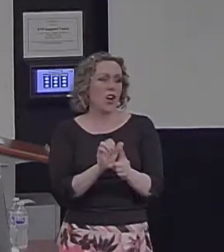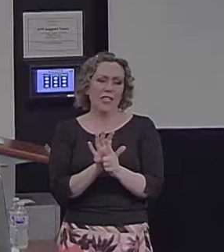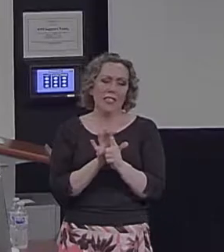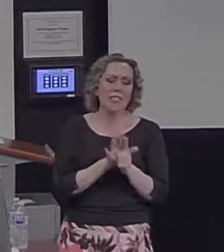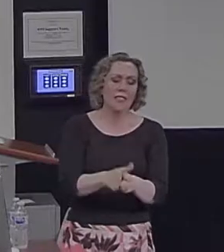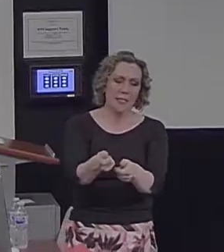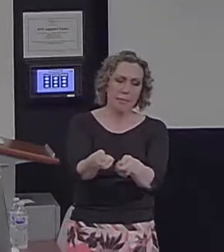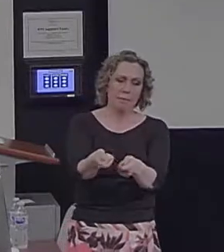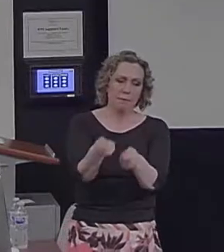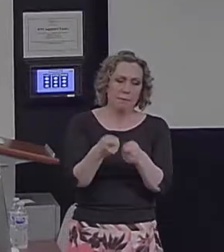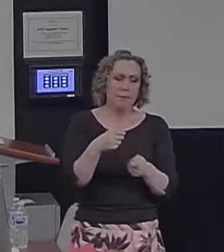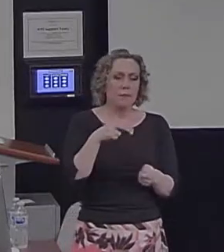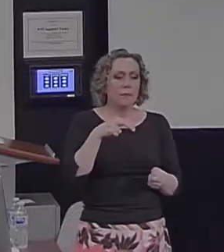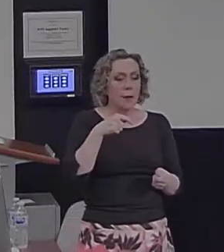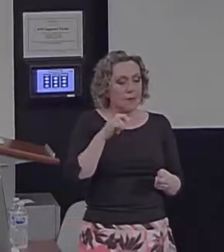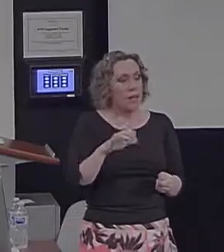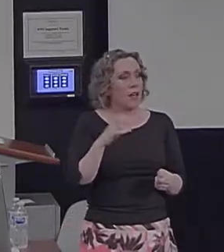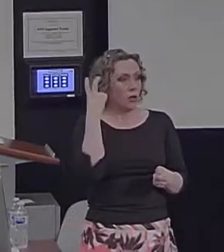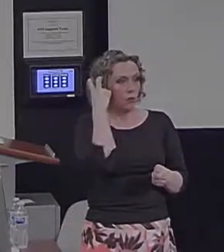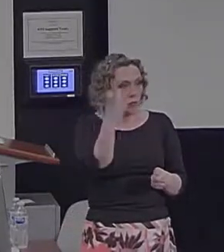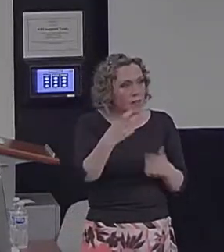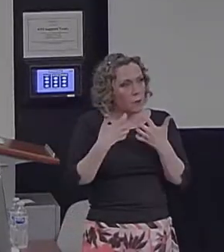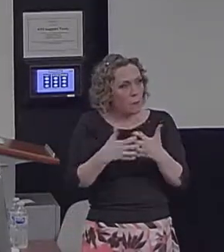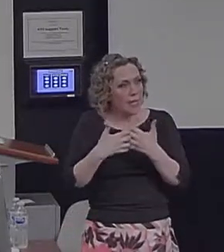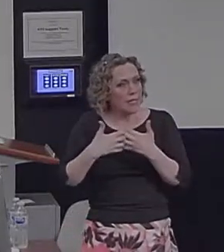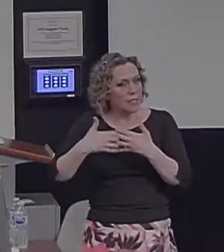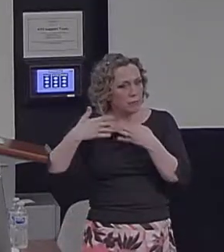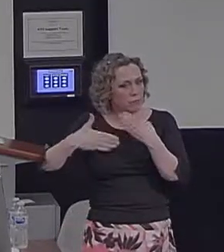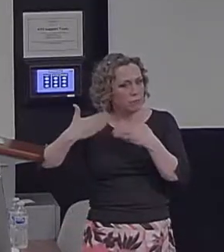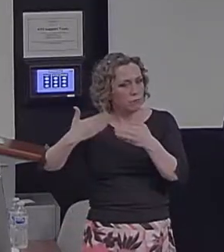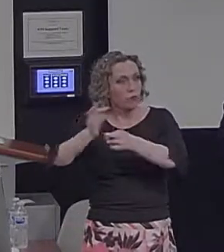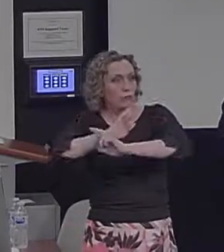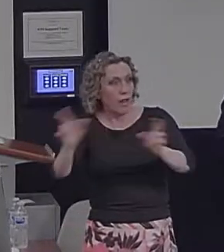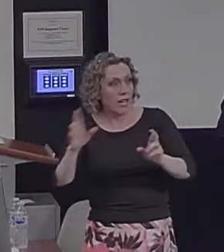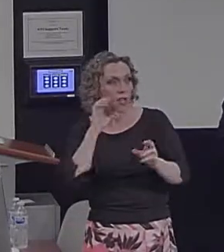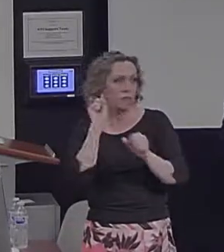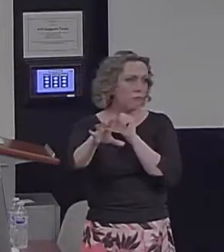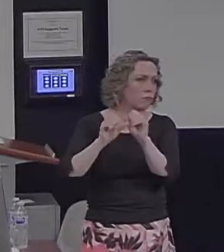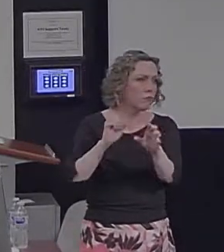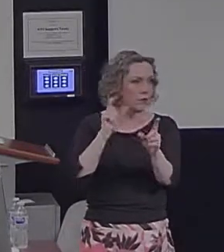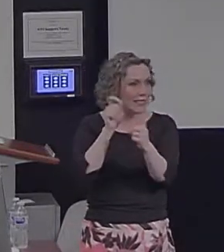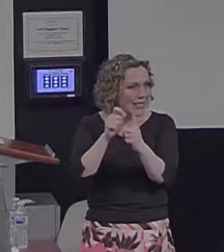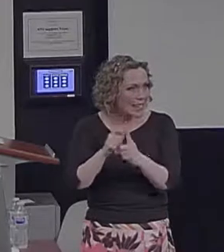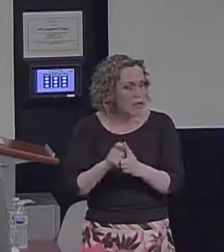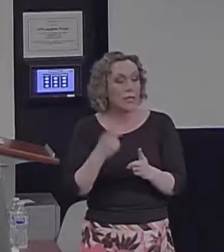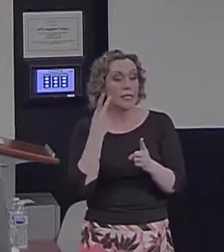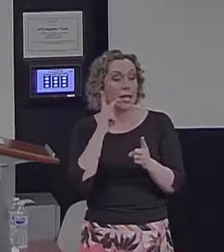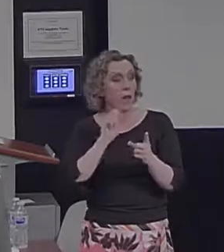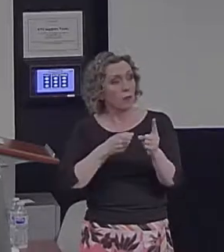mechanisms going and then see how that impacts performance on a later task.